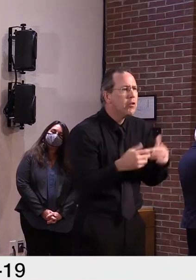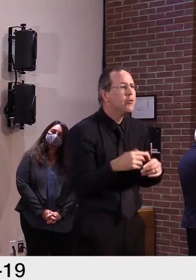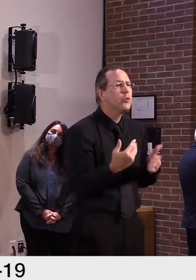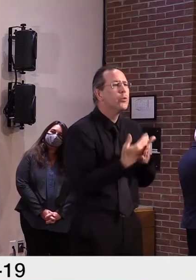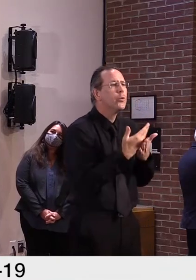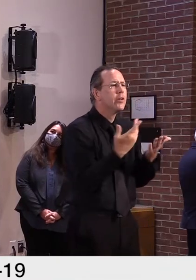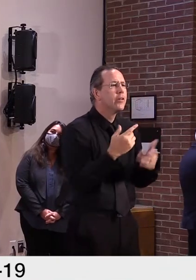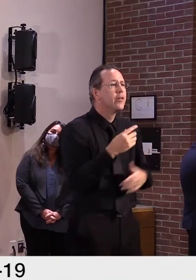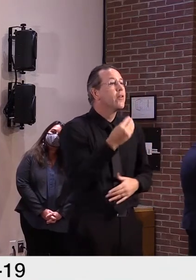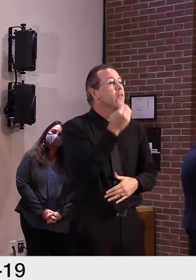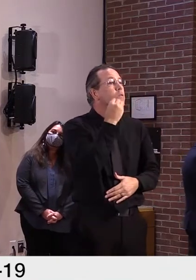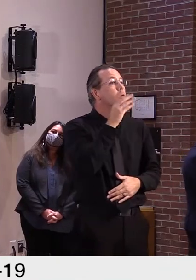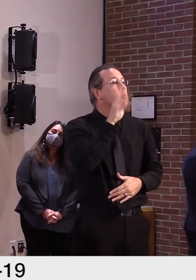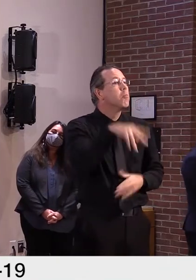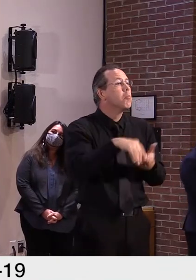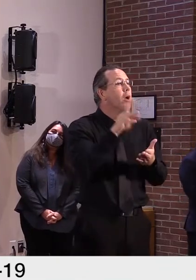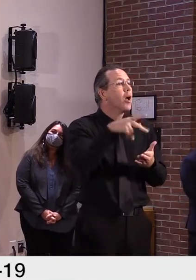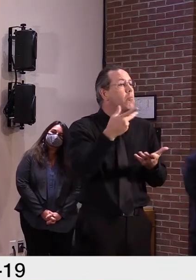shot.